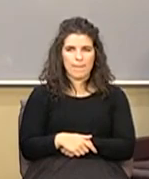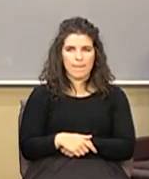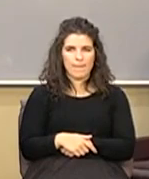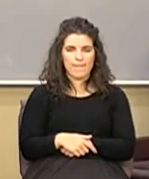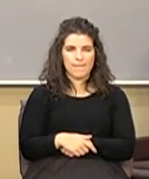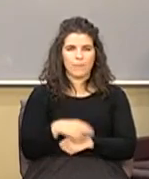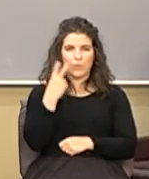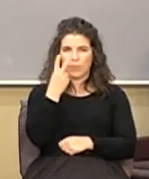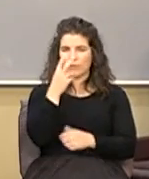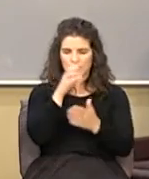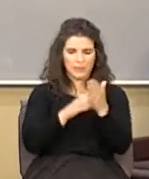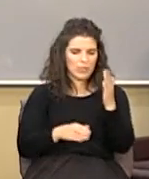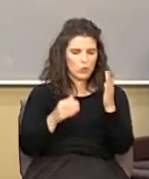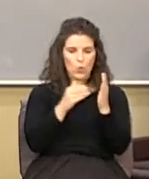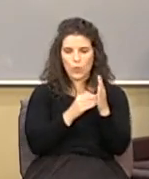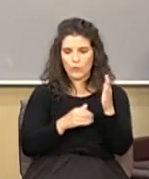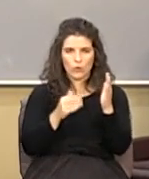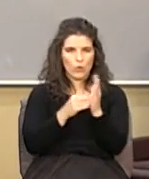verse number 21